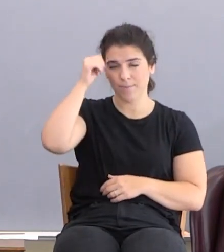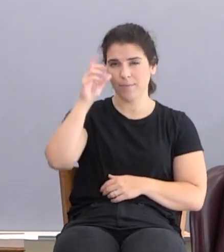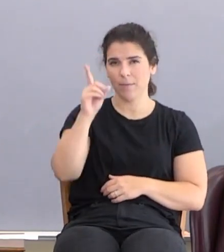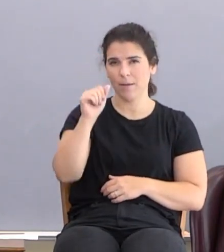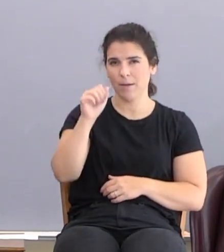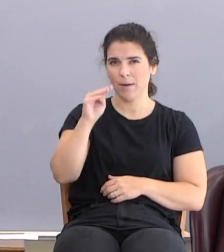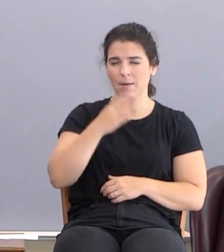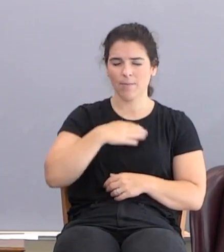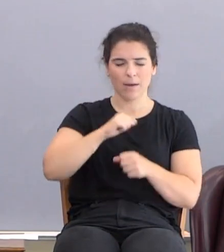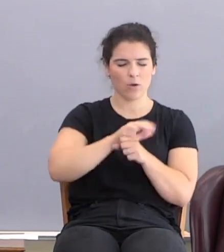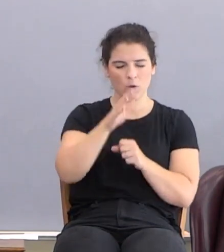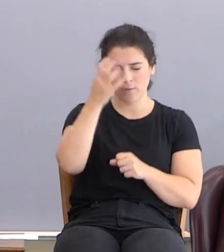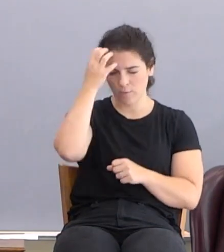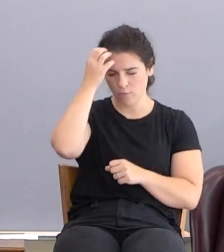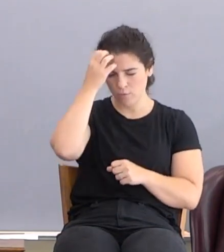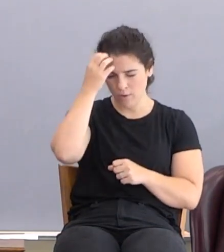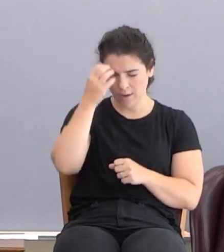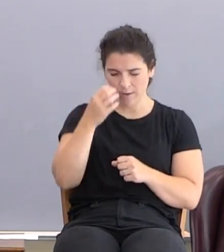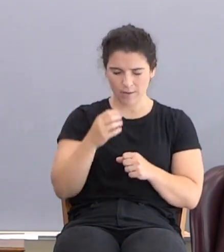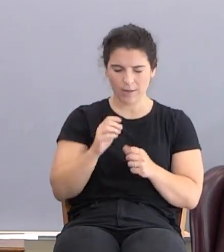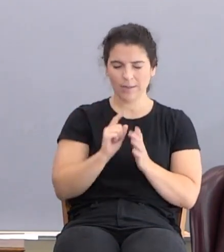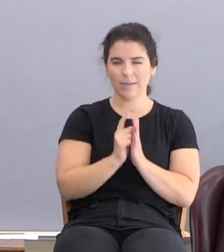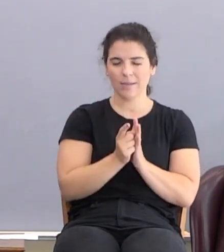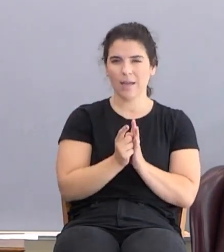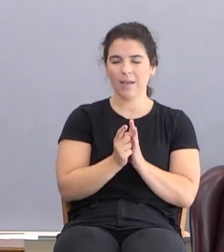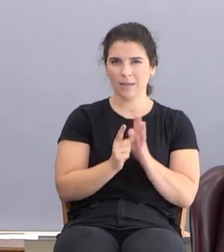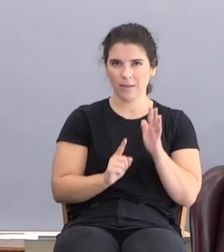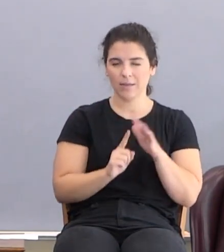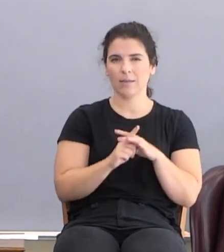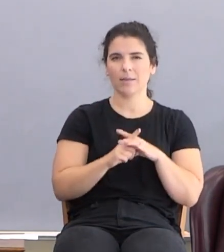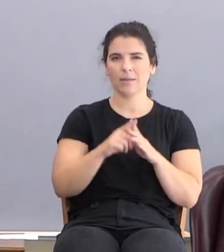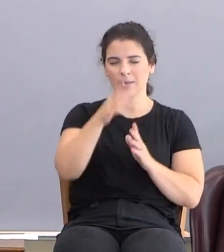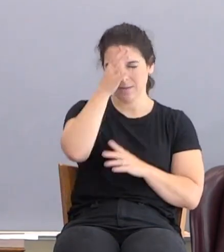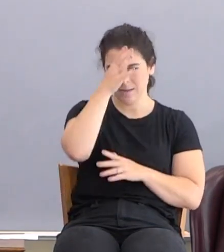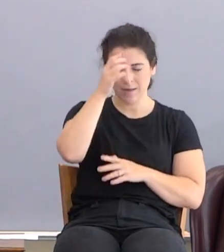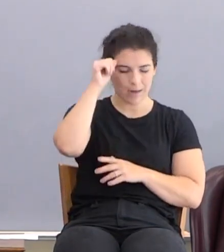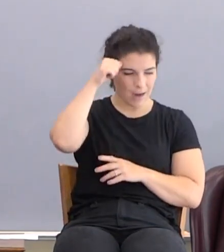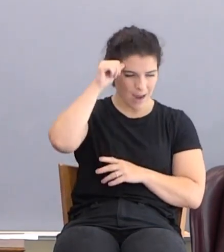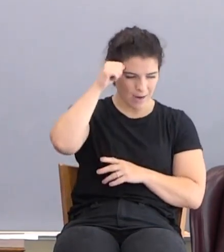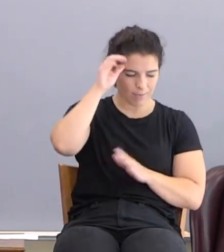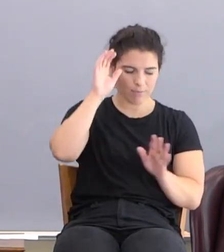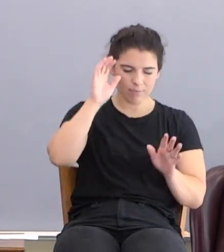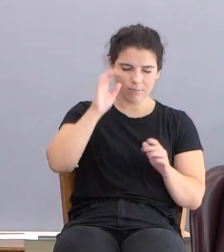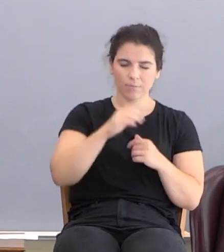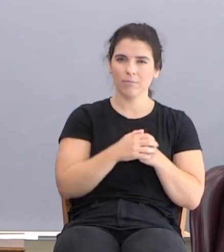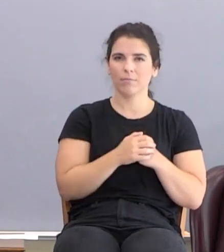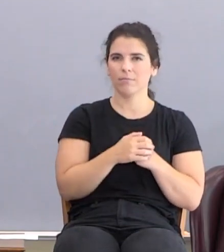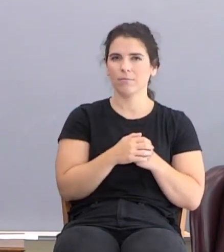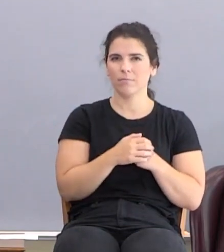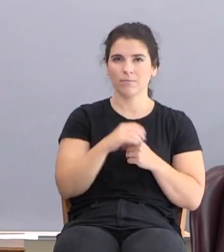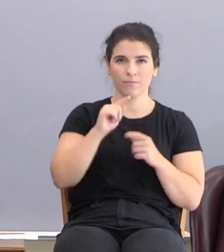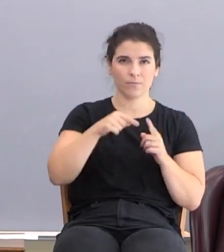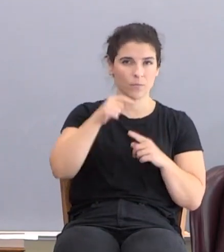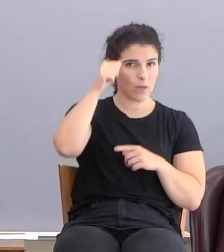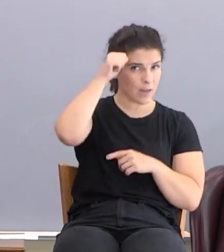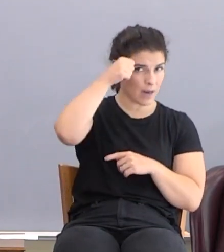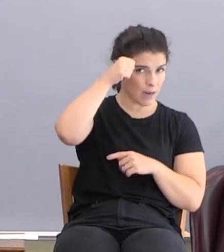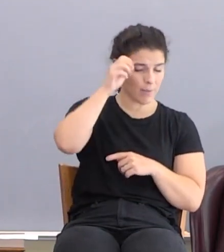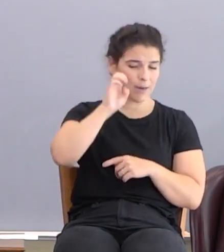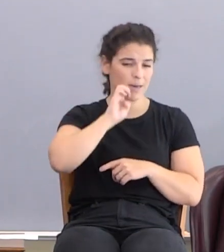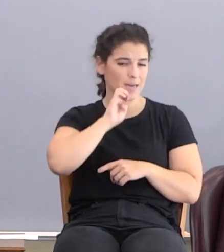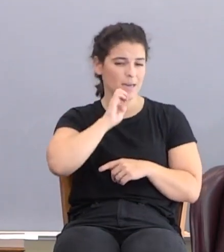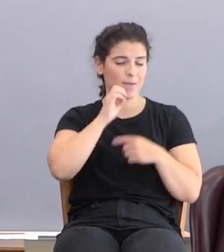My COVID brain takes me a second to come up with. His daddy was who? Adam. Okay. When Adam and Eve